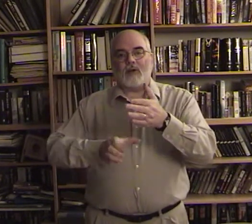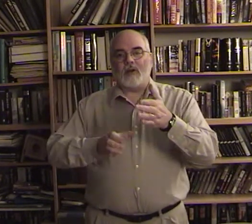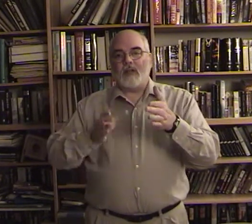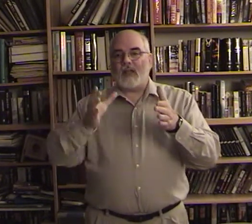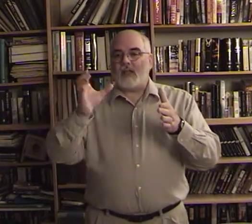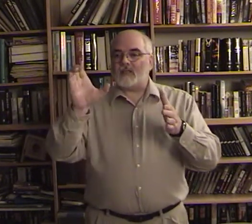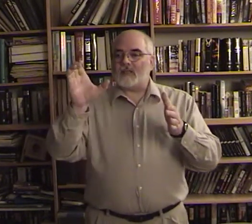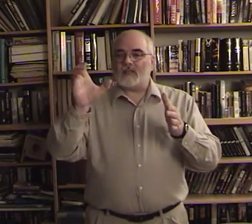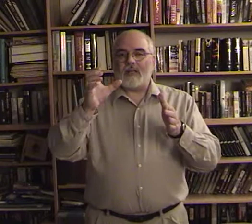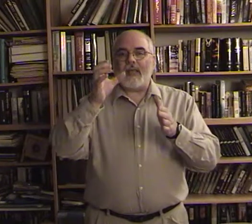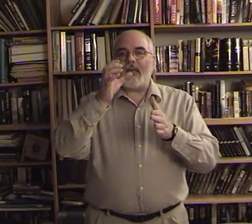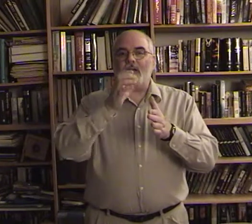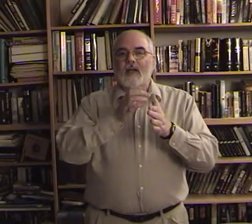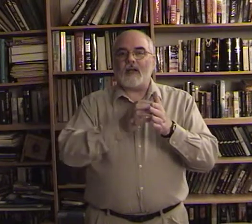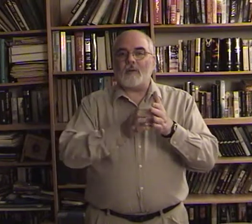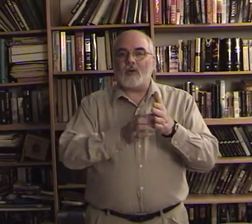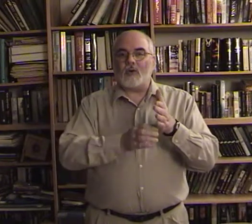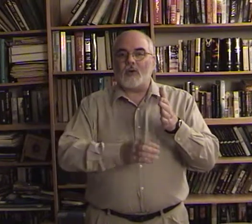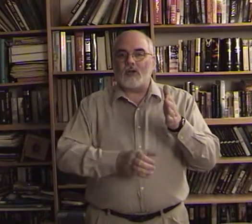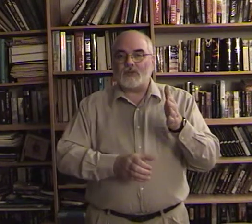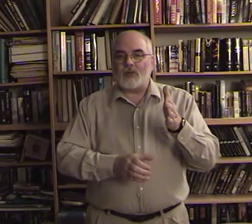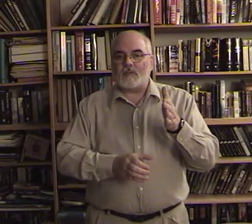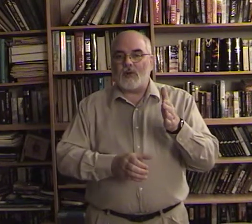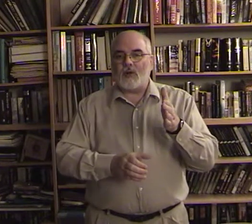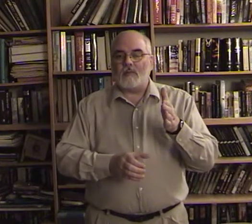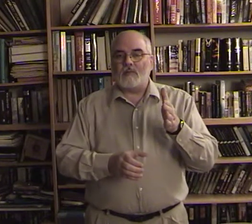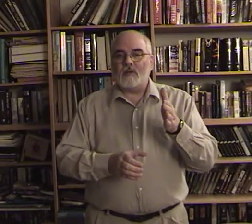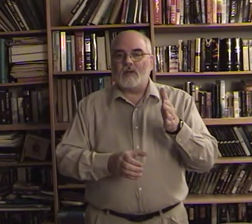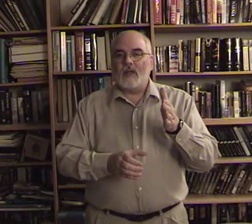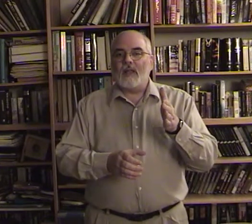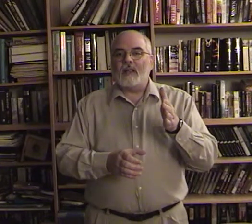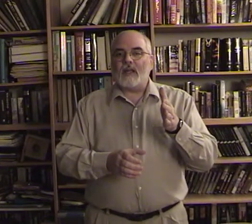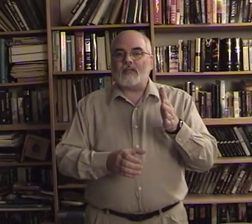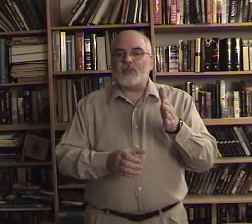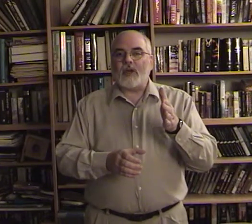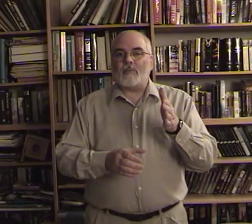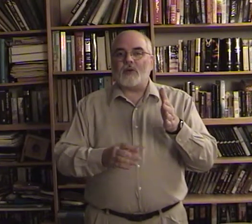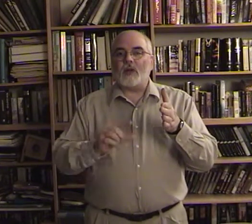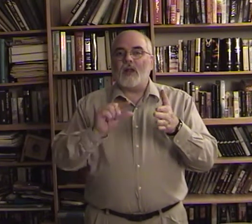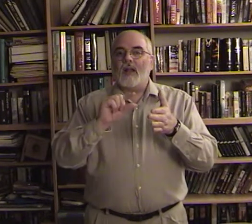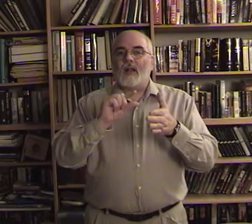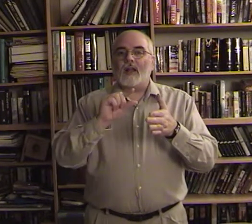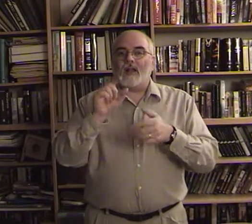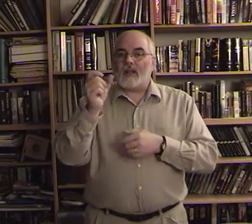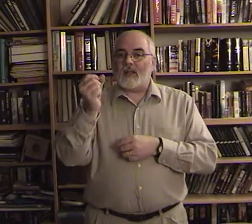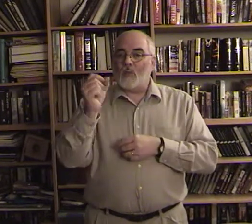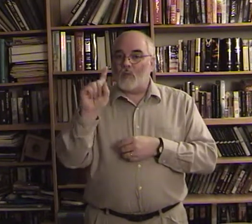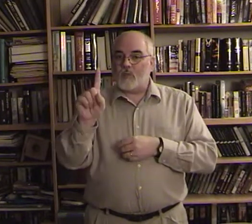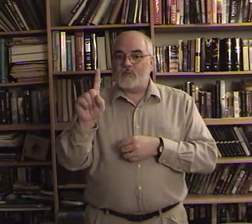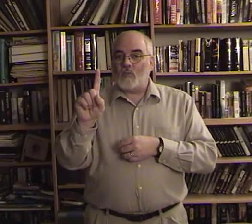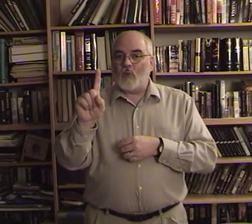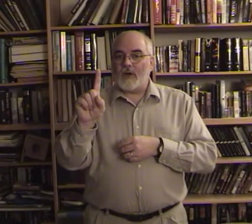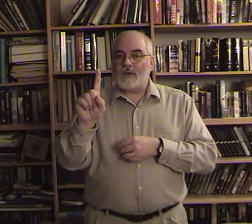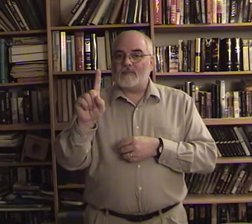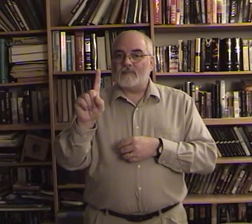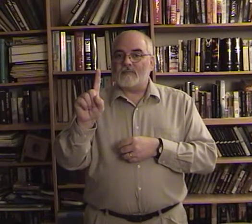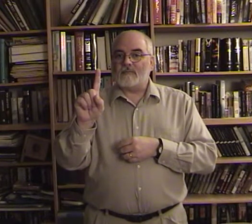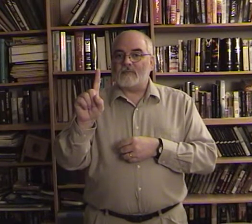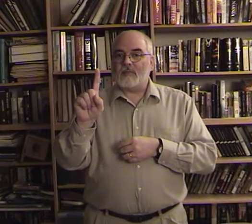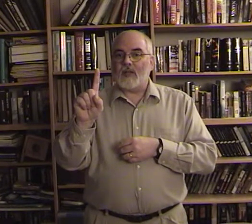it's a c hand kind of coming across your palm that's chapter 1 okay